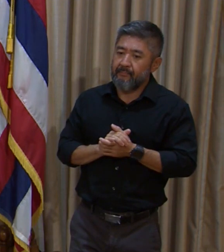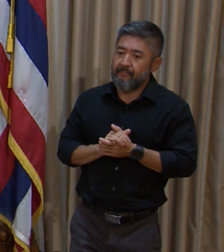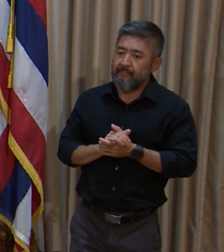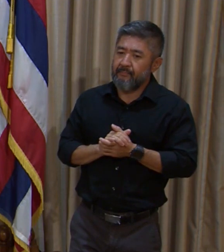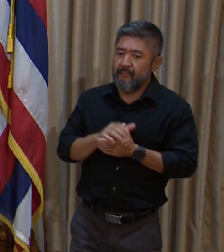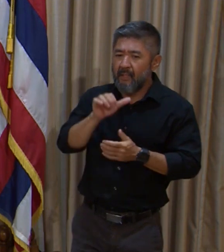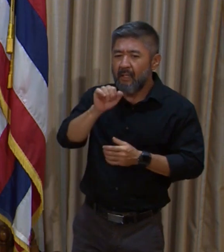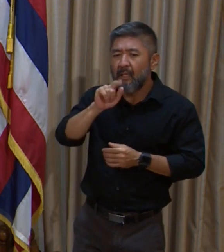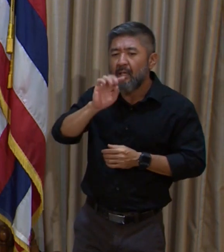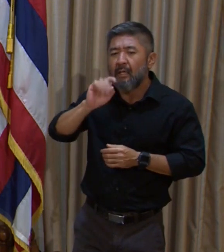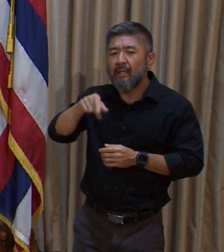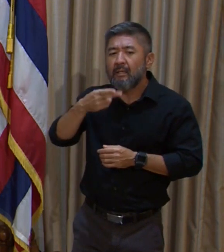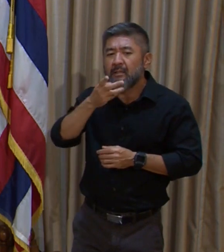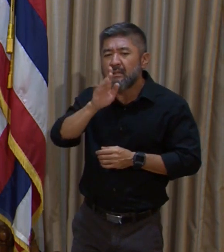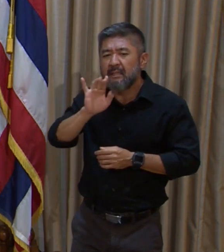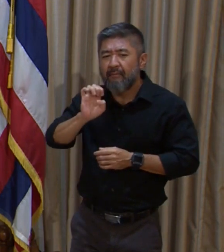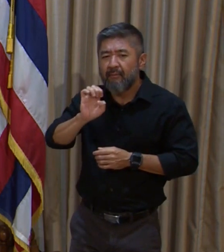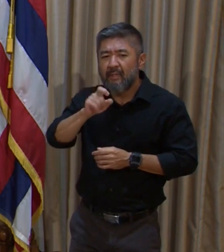Stephanie, have to unmute.